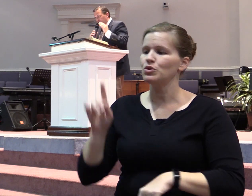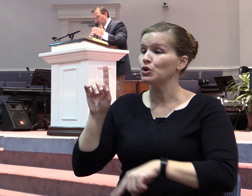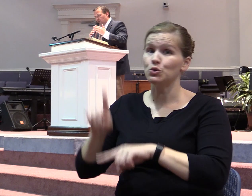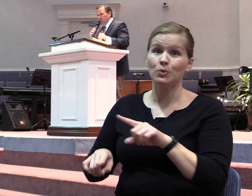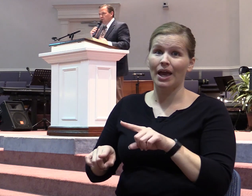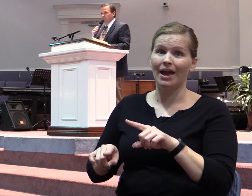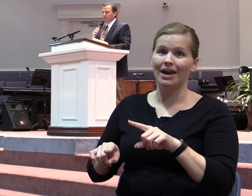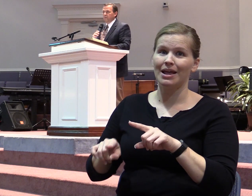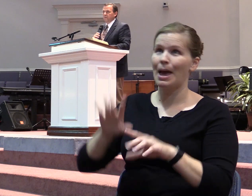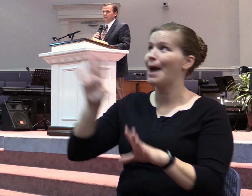flirt with the world. Right.